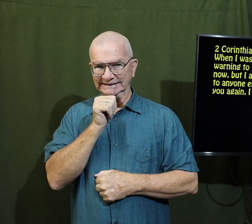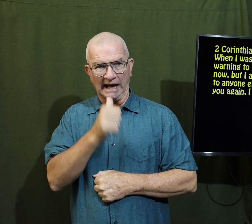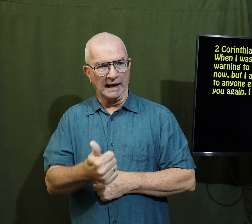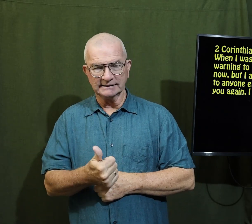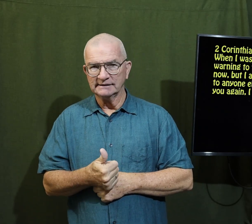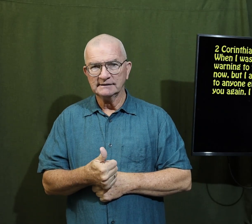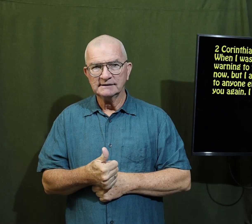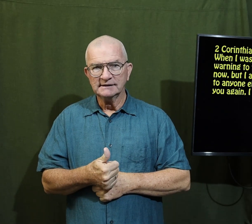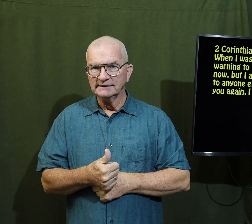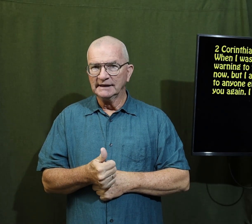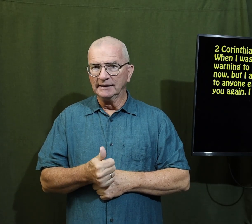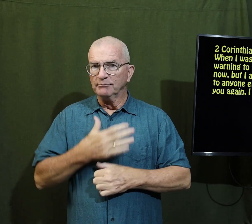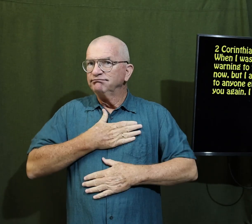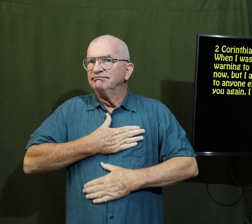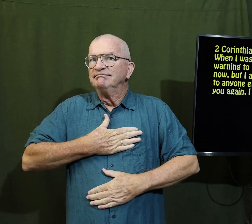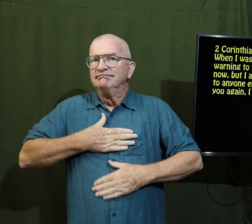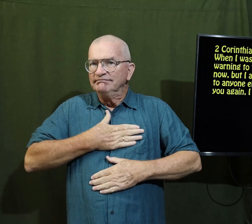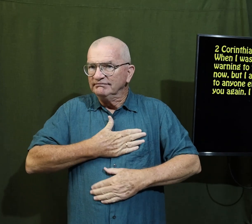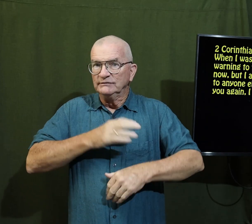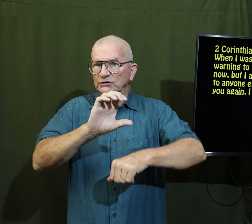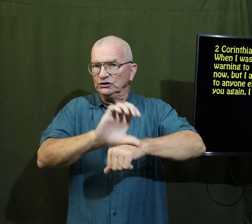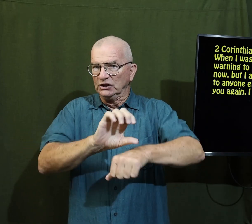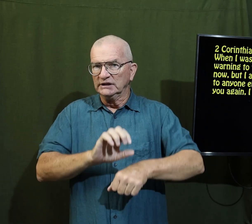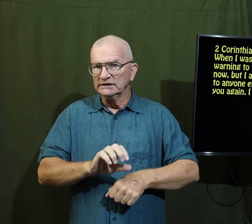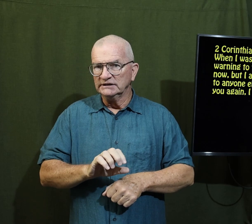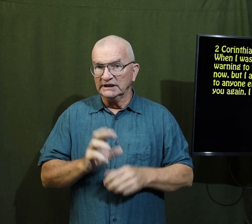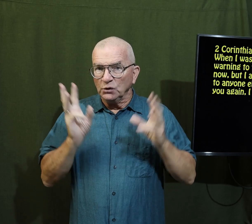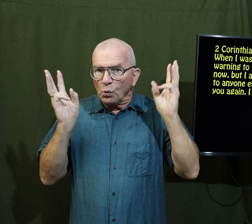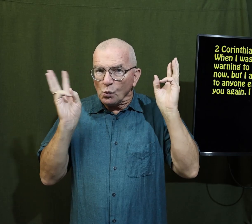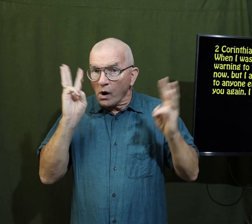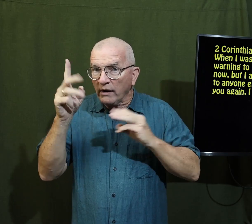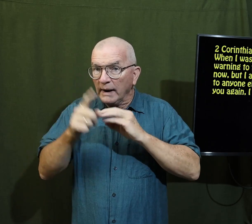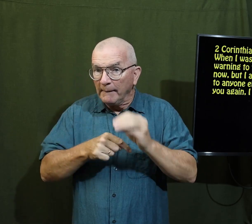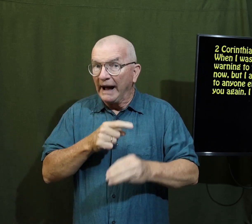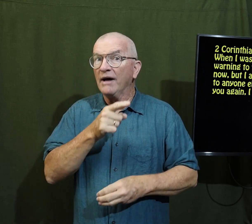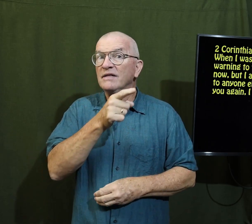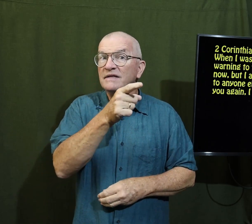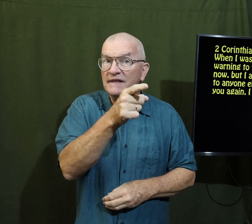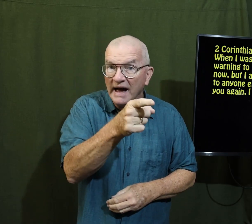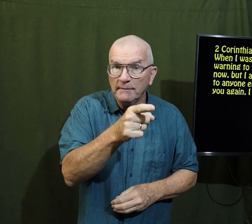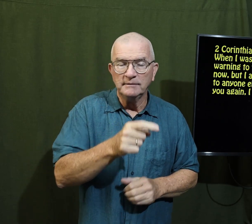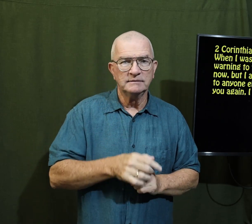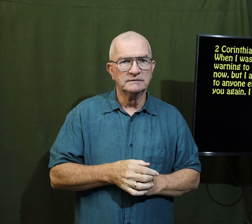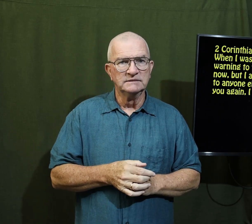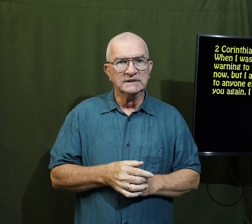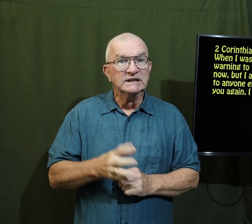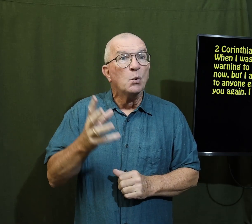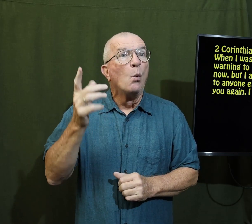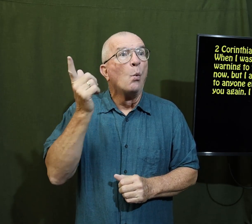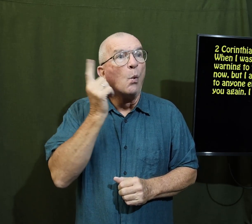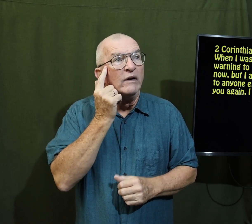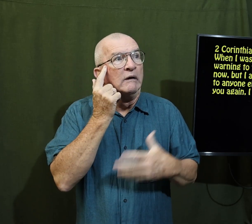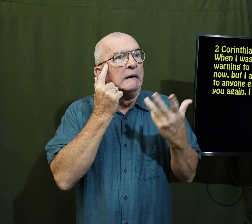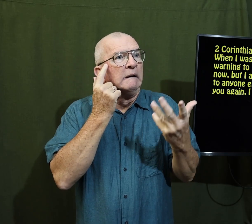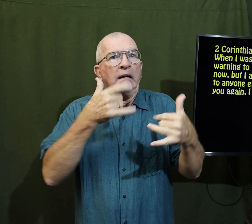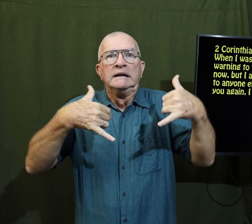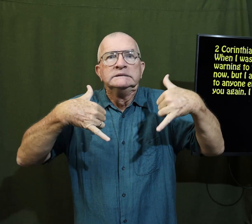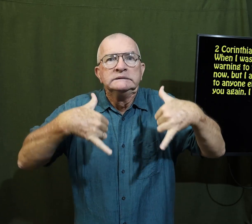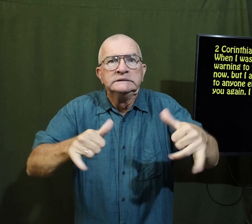Paul is not pleased with the church. He's worried about them wondering